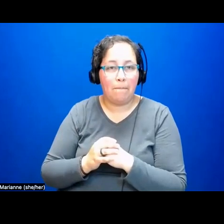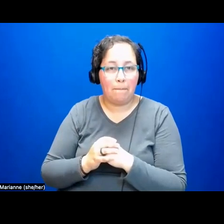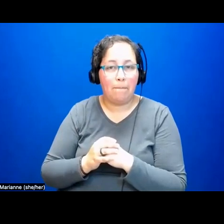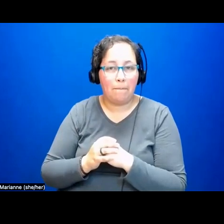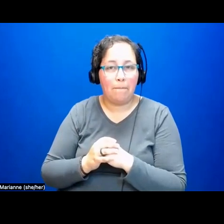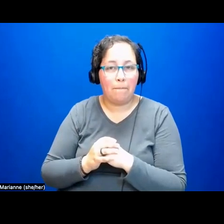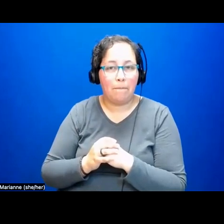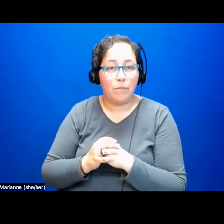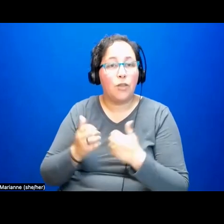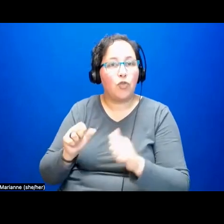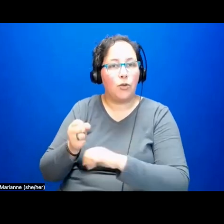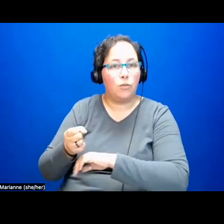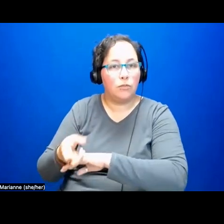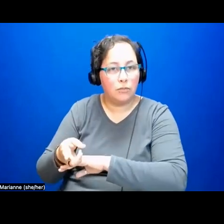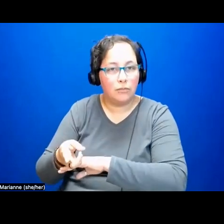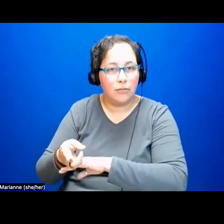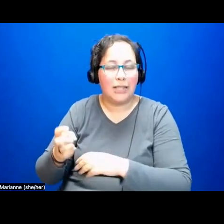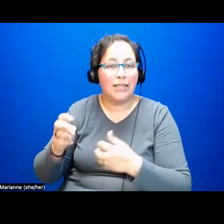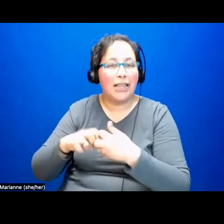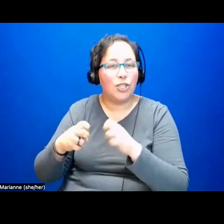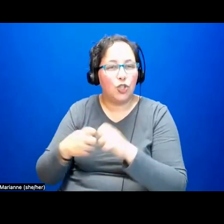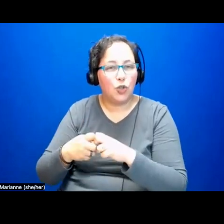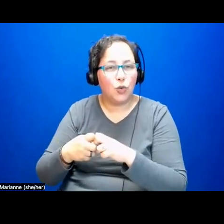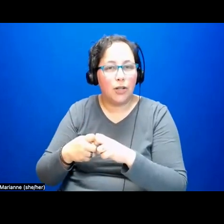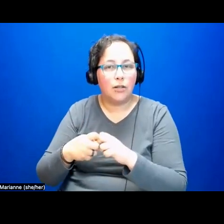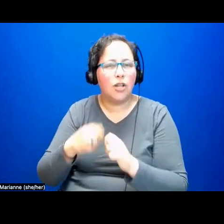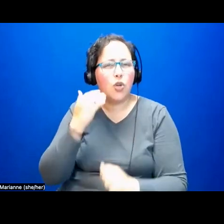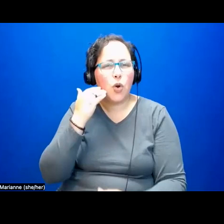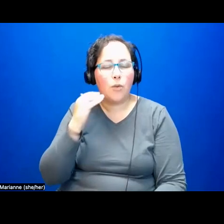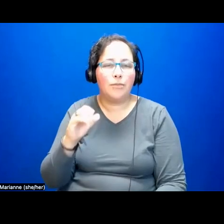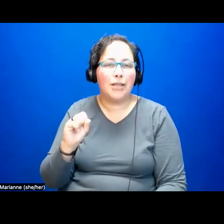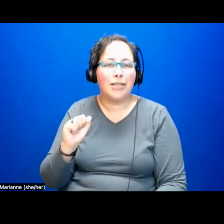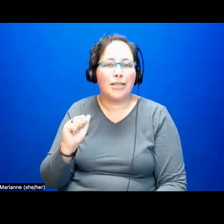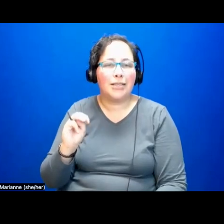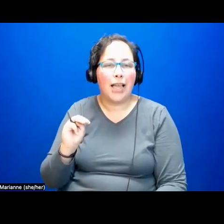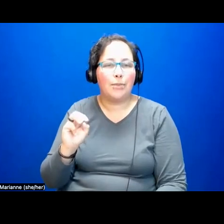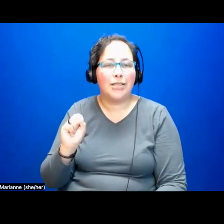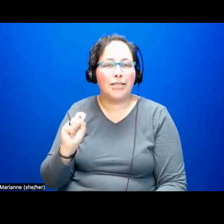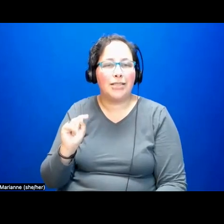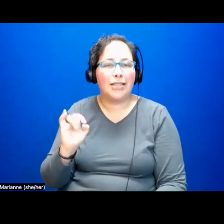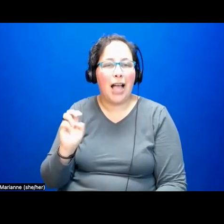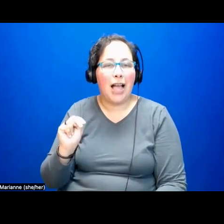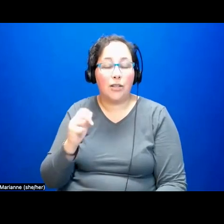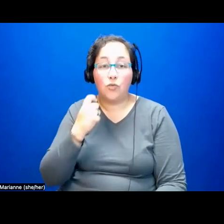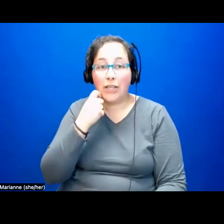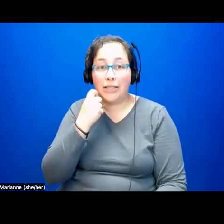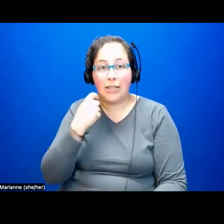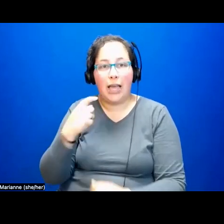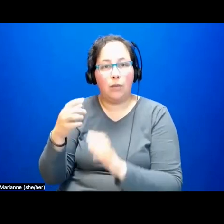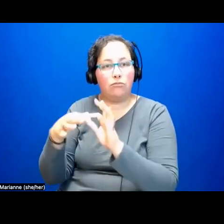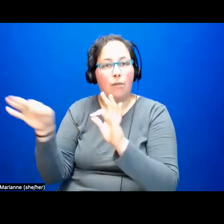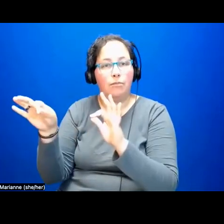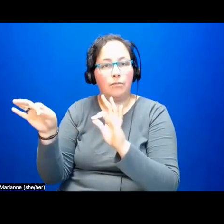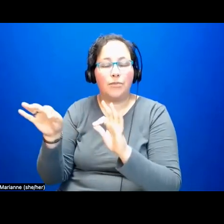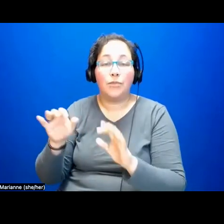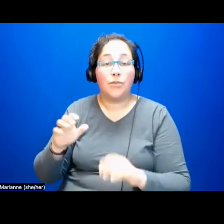rise and consolidation of what Sam Stein calls the real estate state, counter